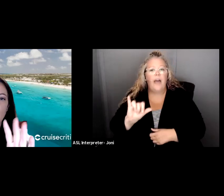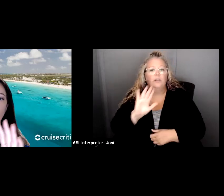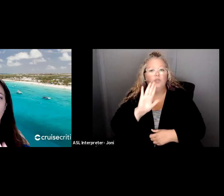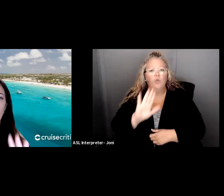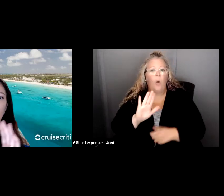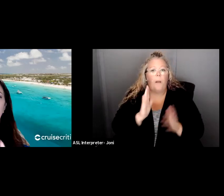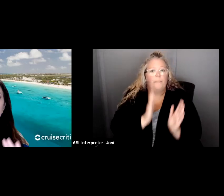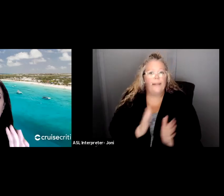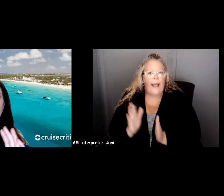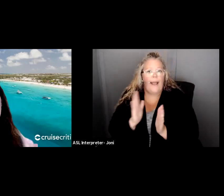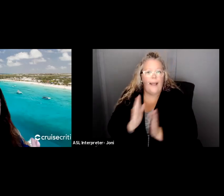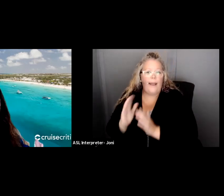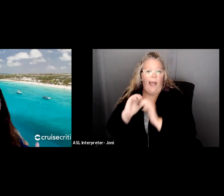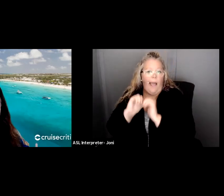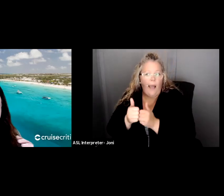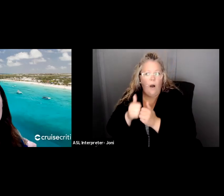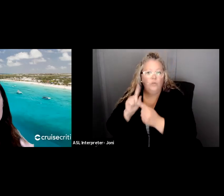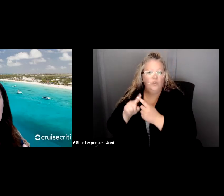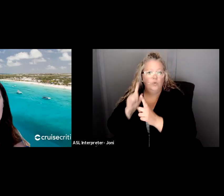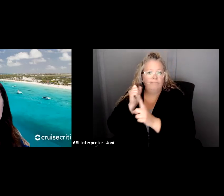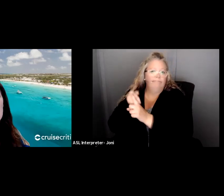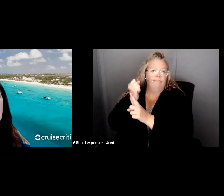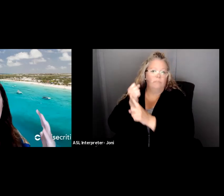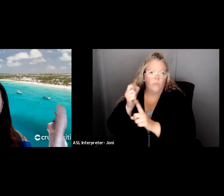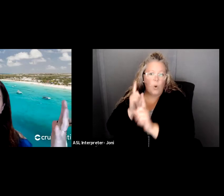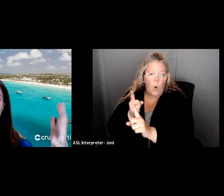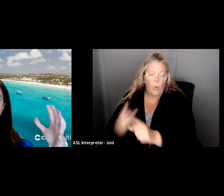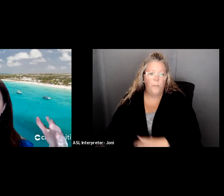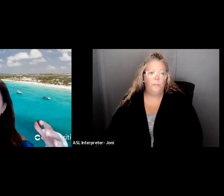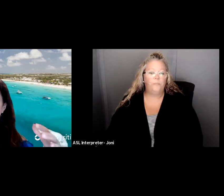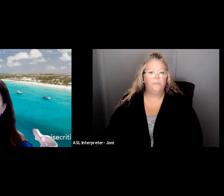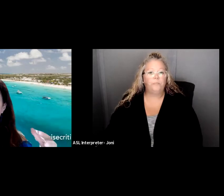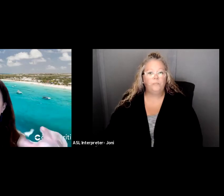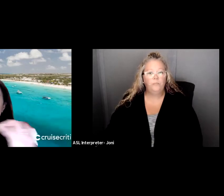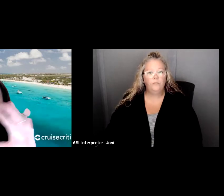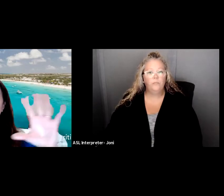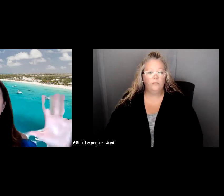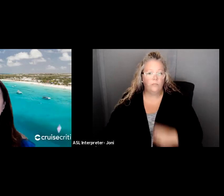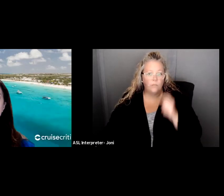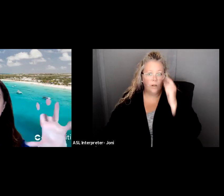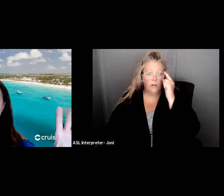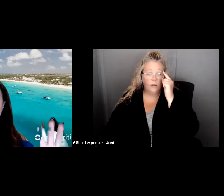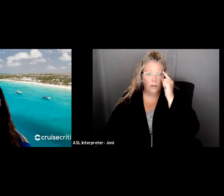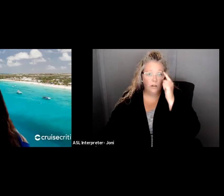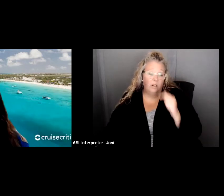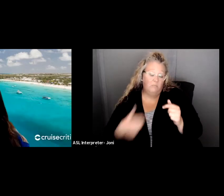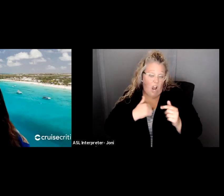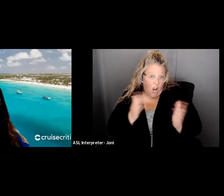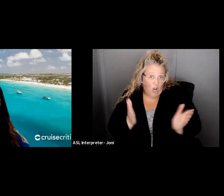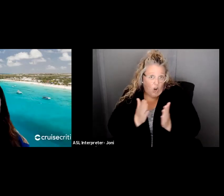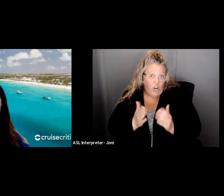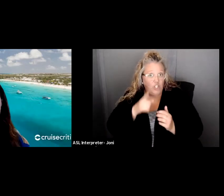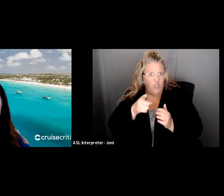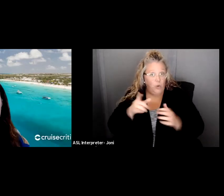as you go through, you know, making your goals, you might find, especially, I would encourage you to do this as a group. You, you might find people come